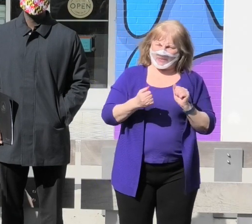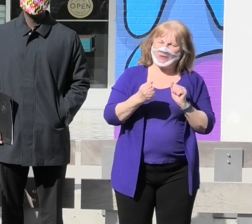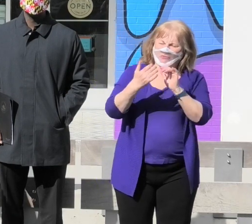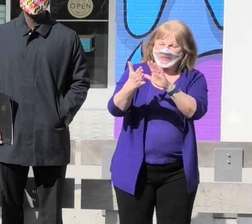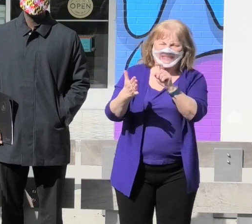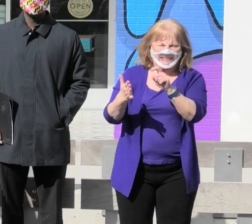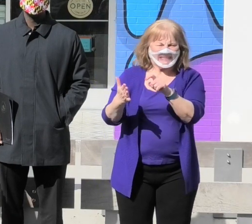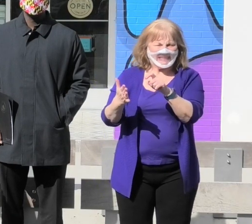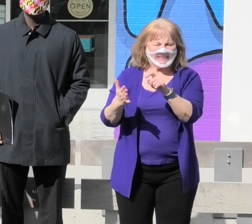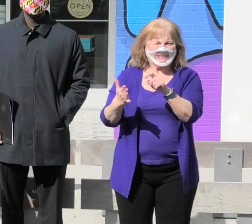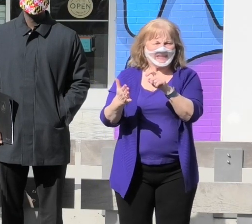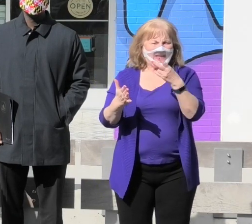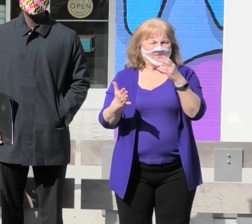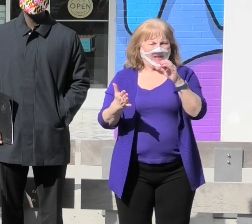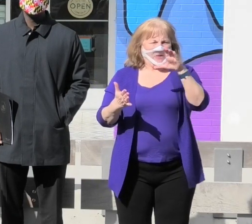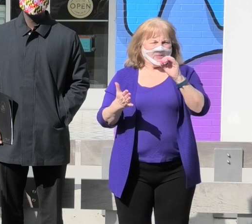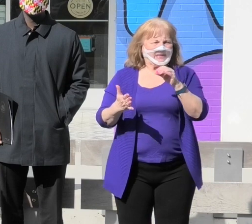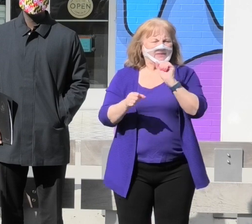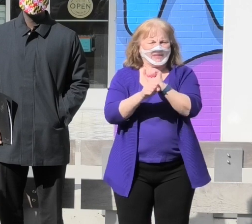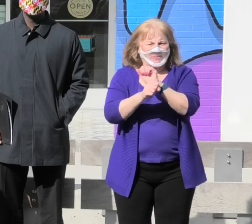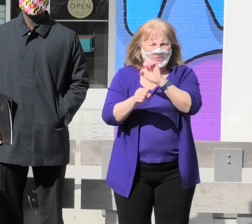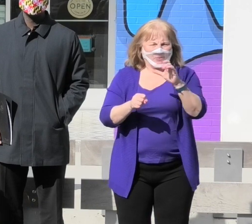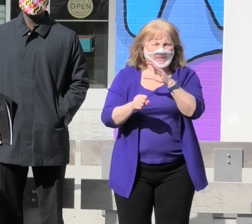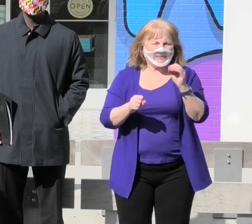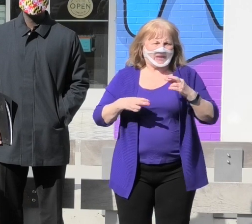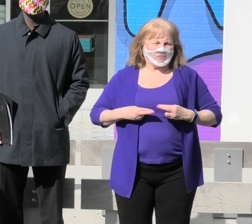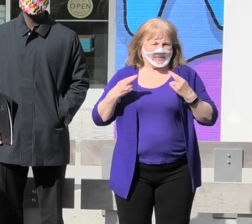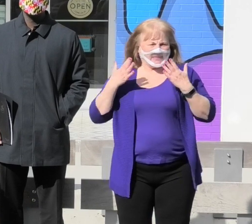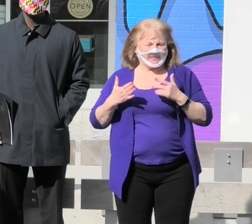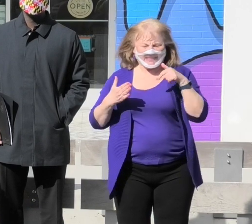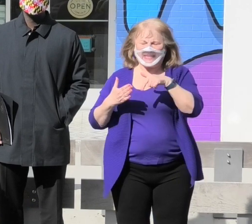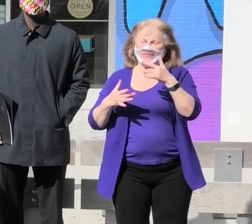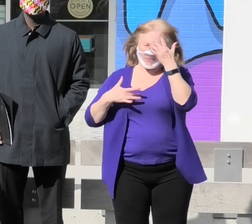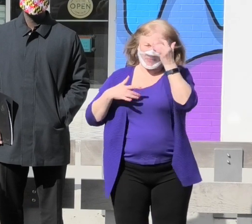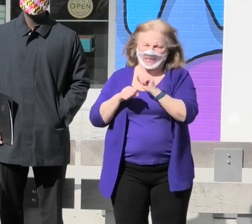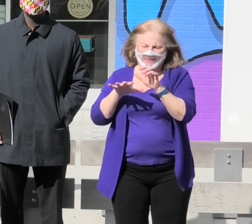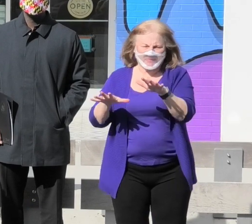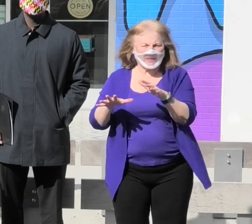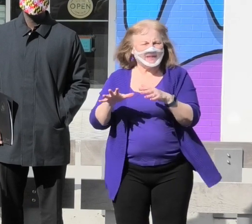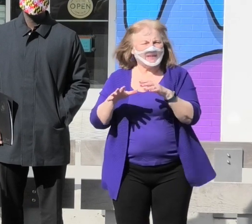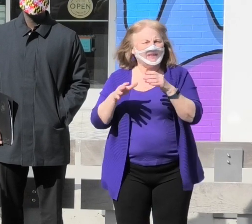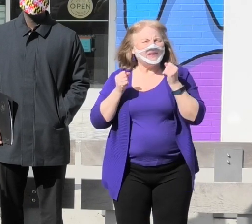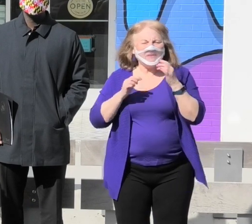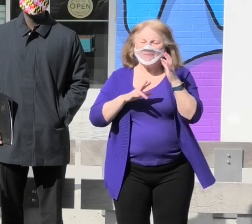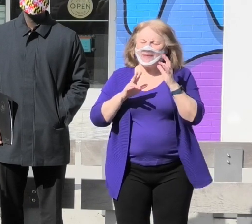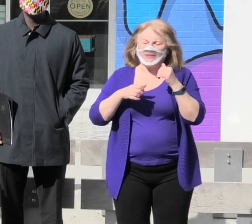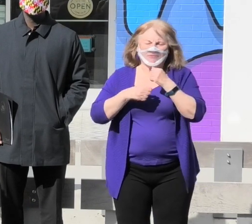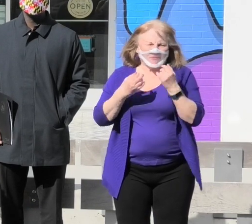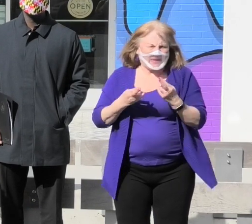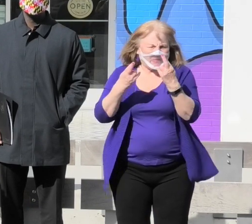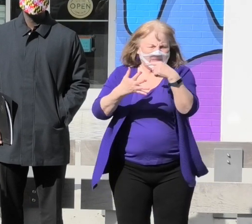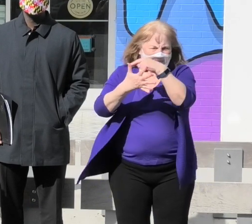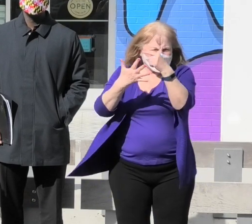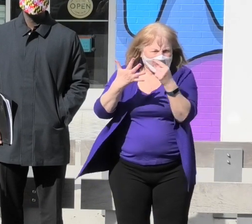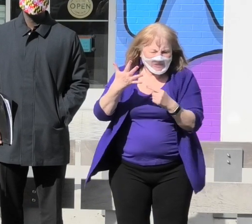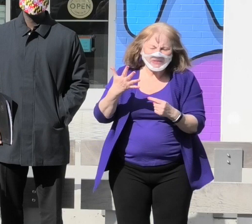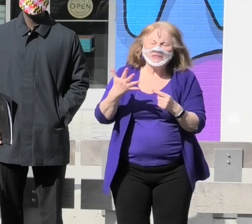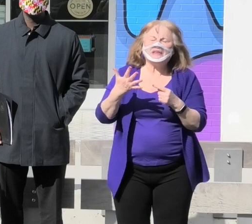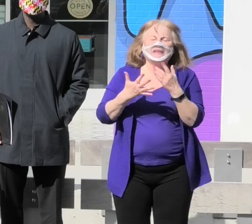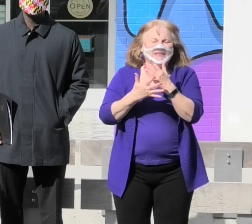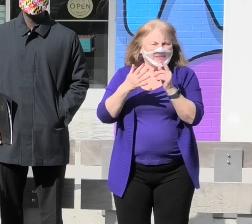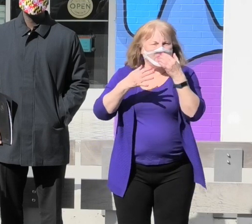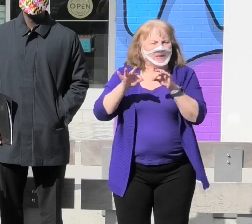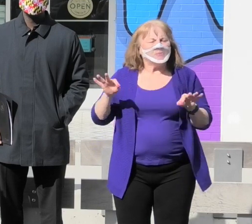the needs of Howard County's employees and residents facing this pandemic. Among the many recommendations from the work group provided, some